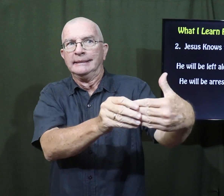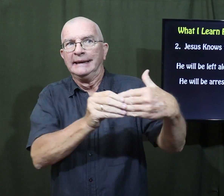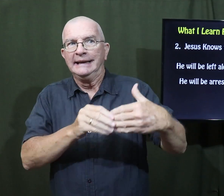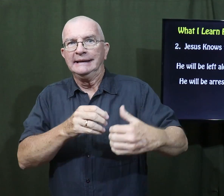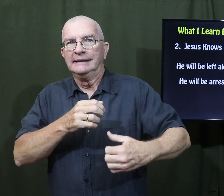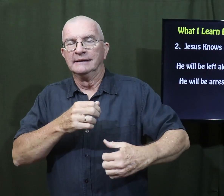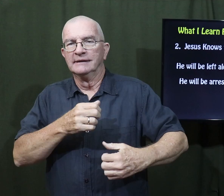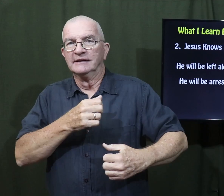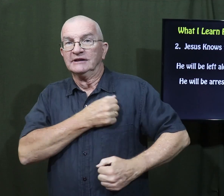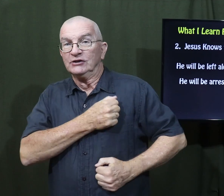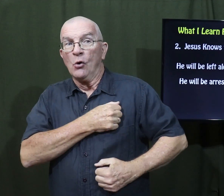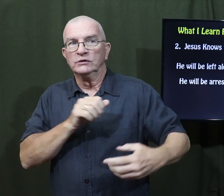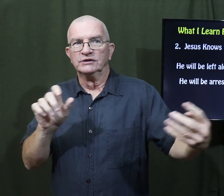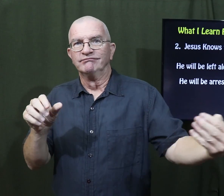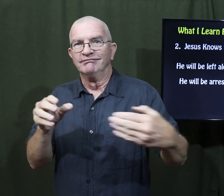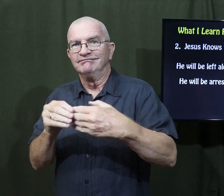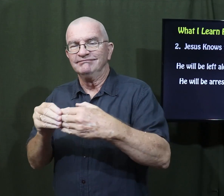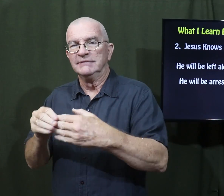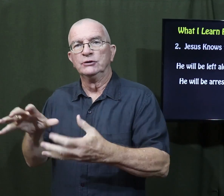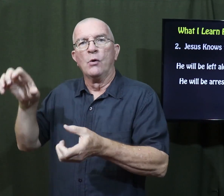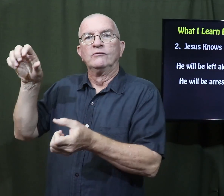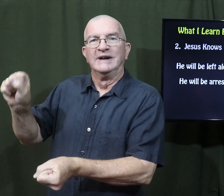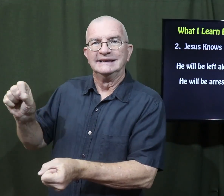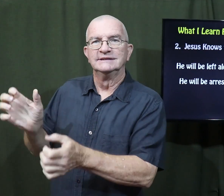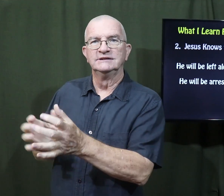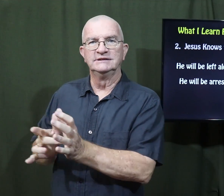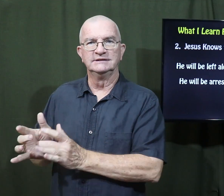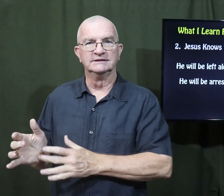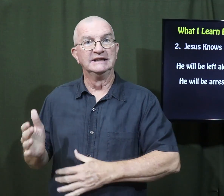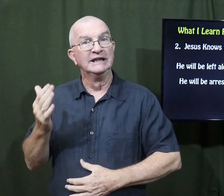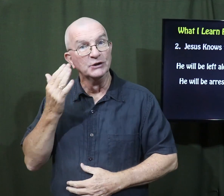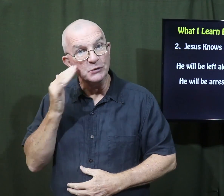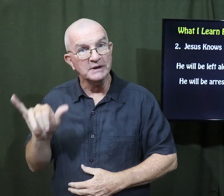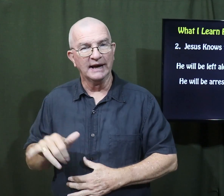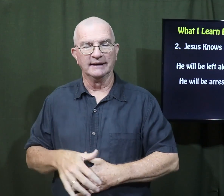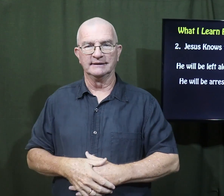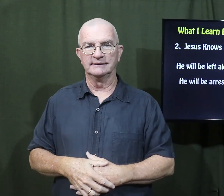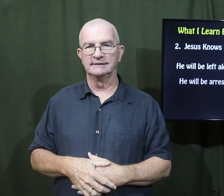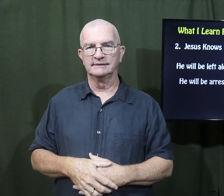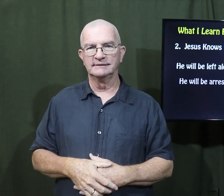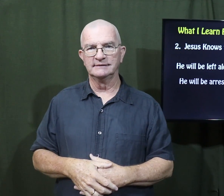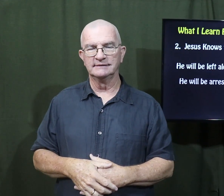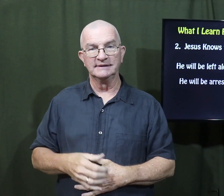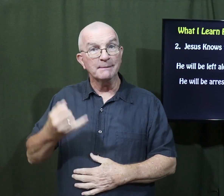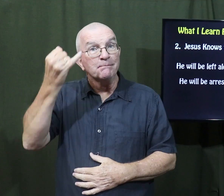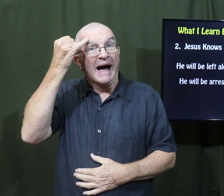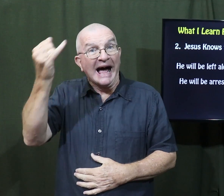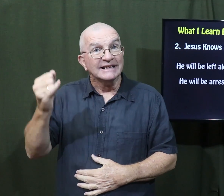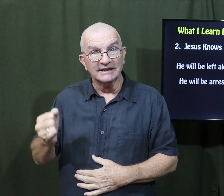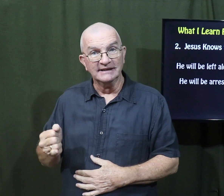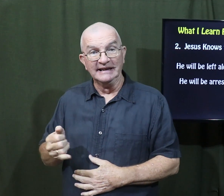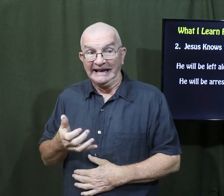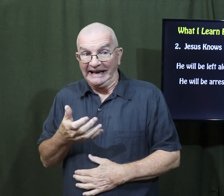who would lead the soldiers to arrest him. He knew that. Imagine